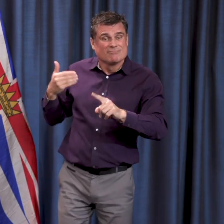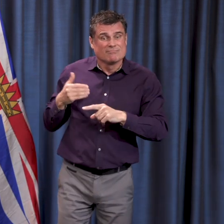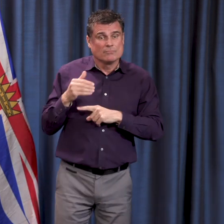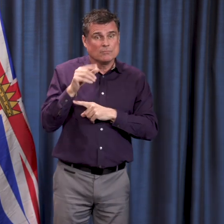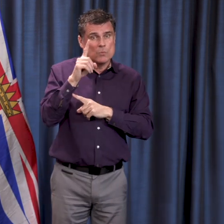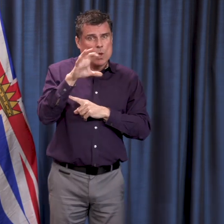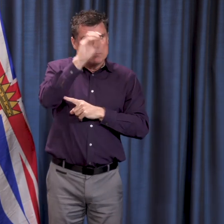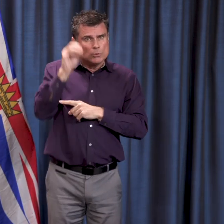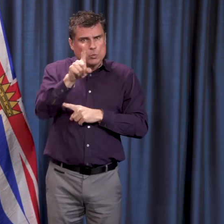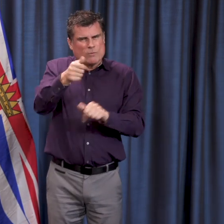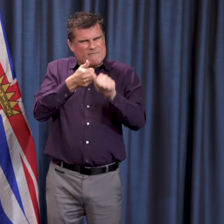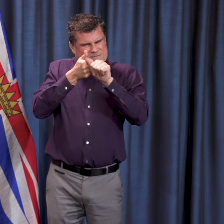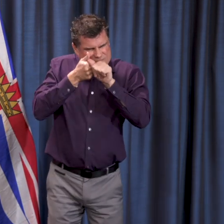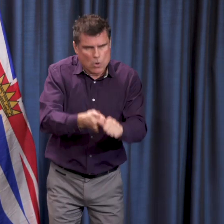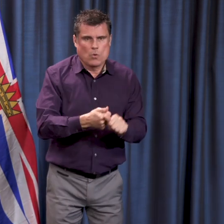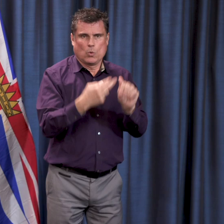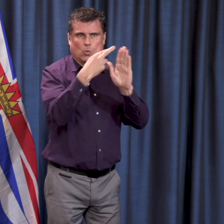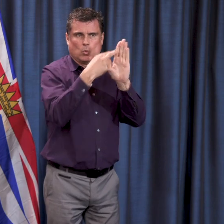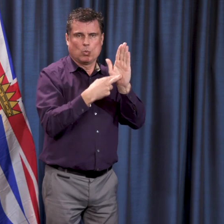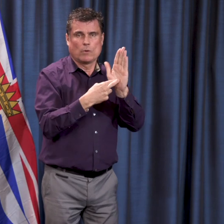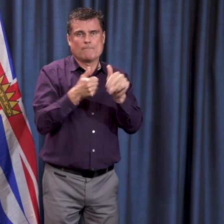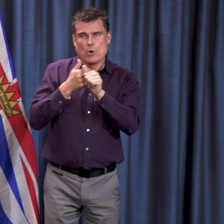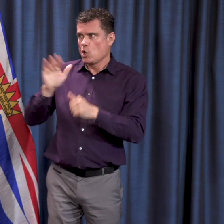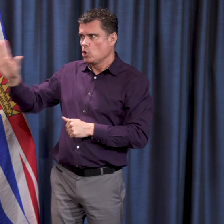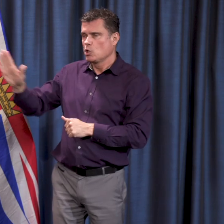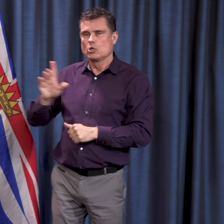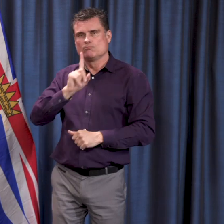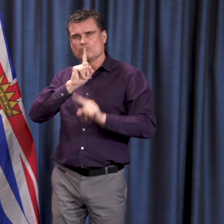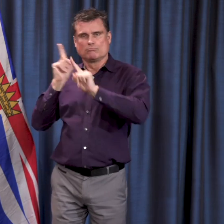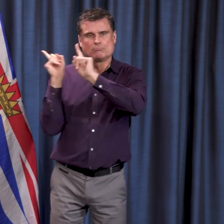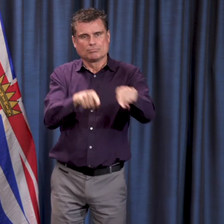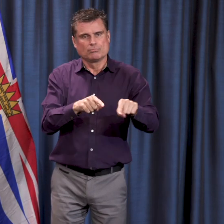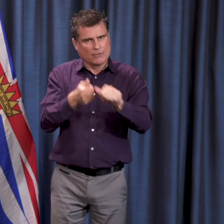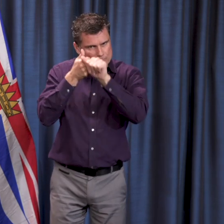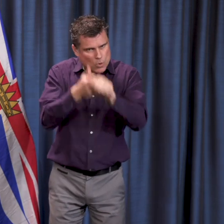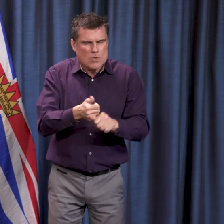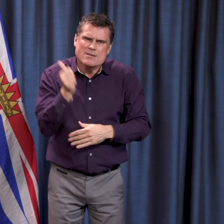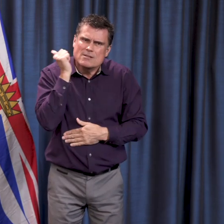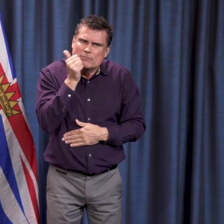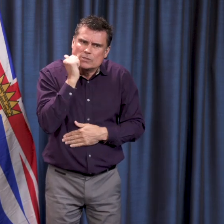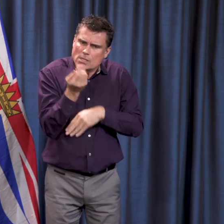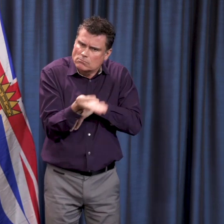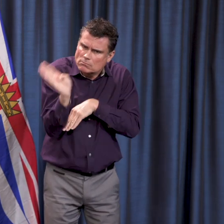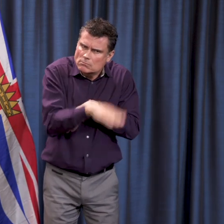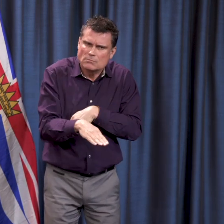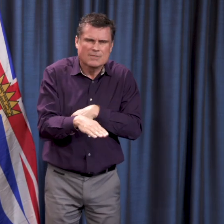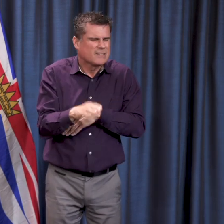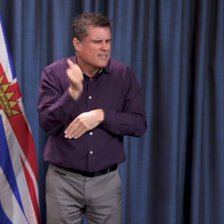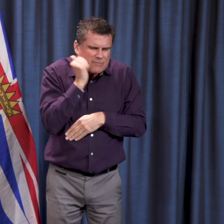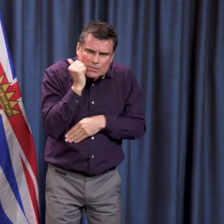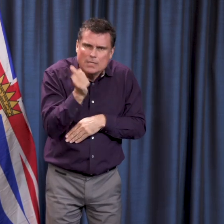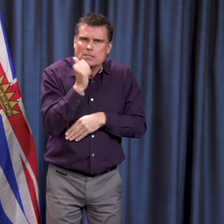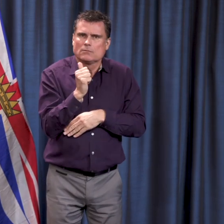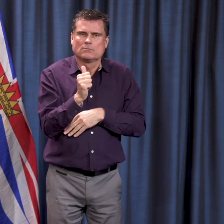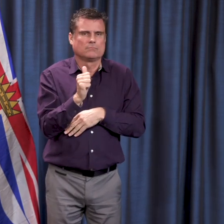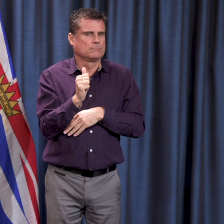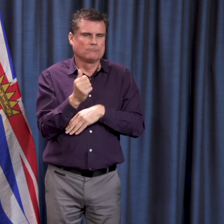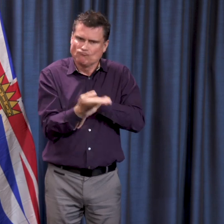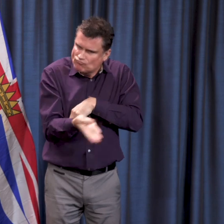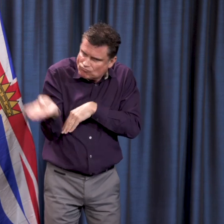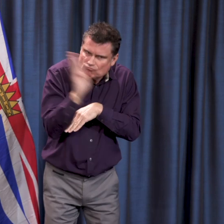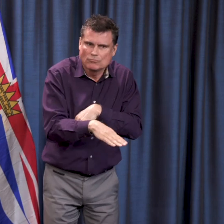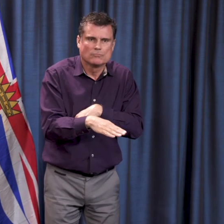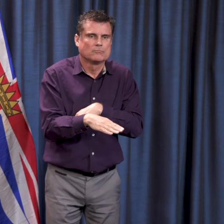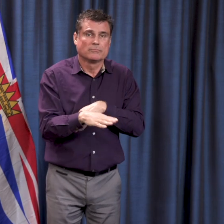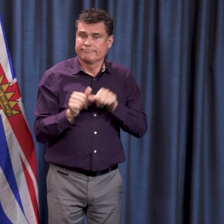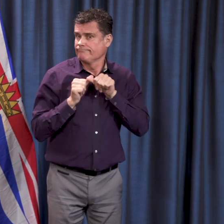hundred percent of us. One hundred percent of the time. In our fight against COVID-19 today and all days ahead, we must continue